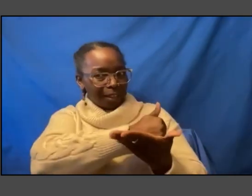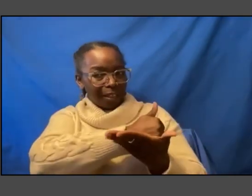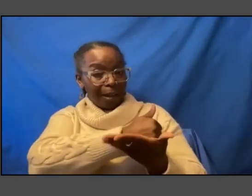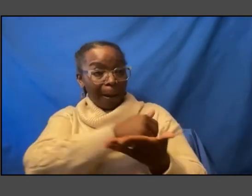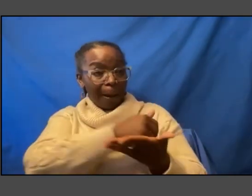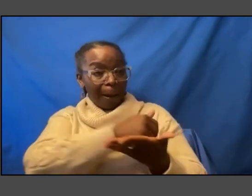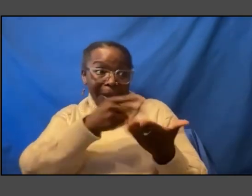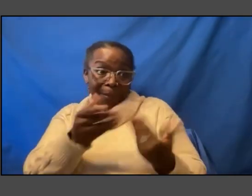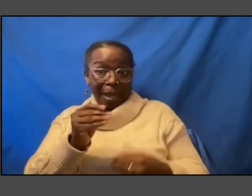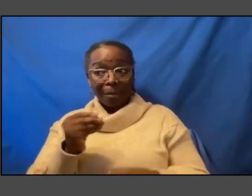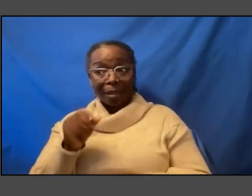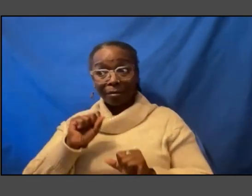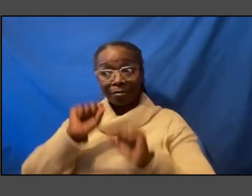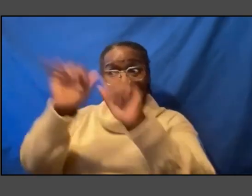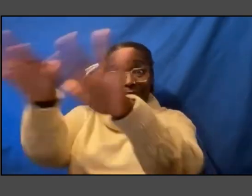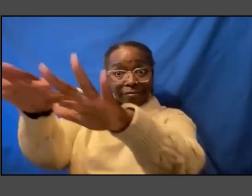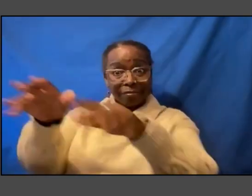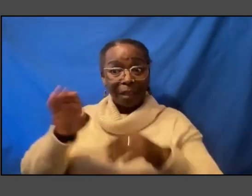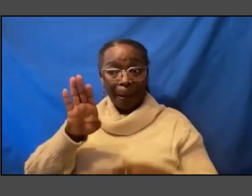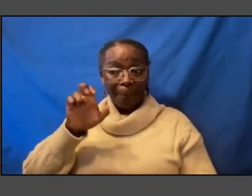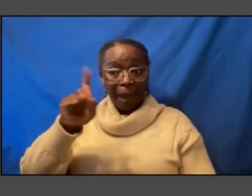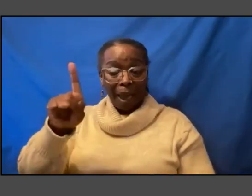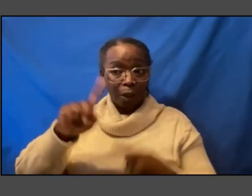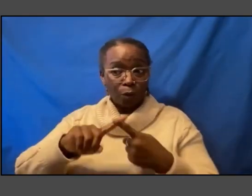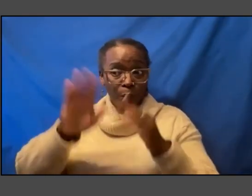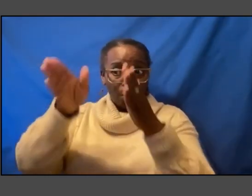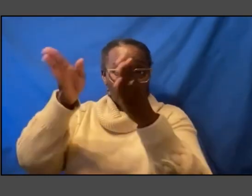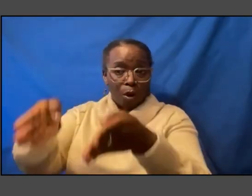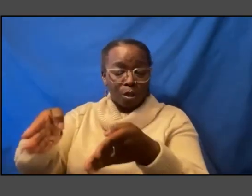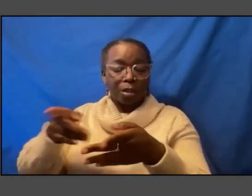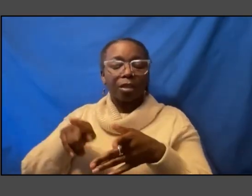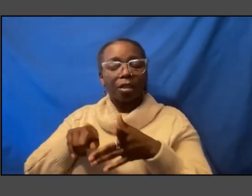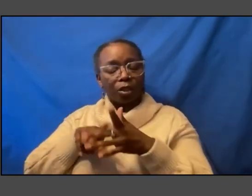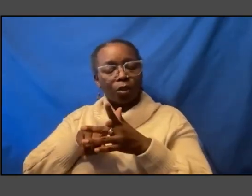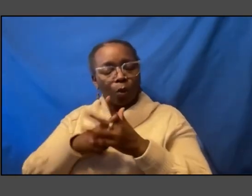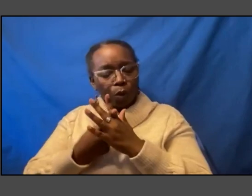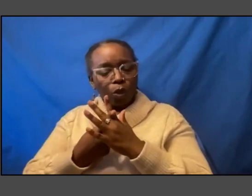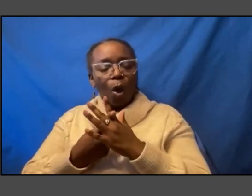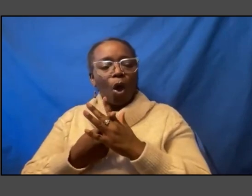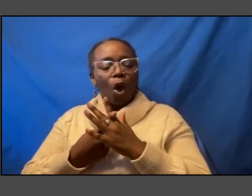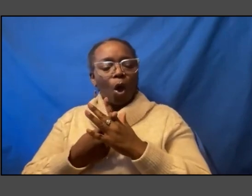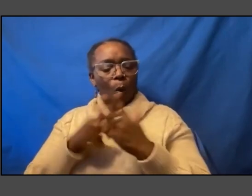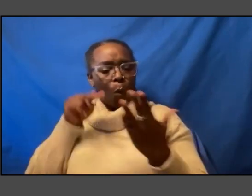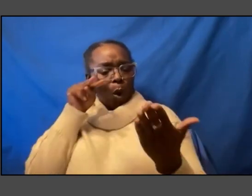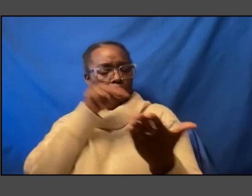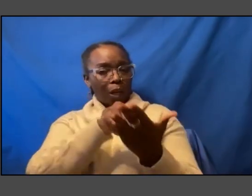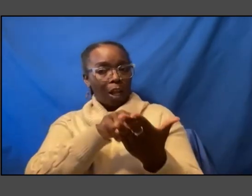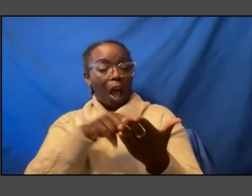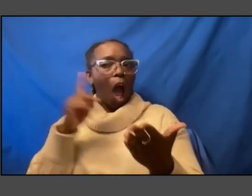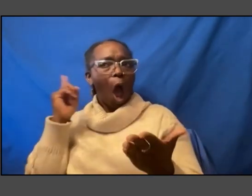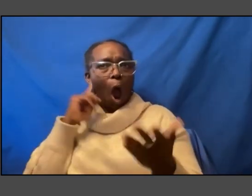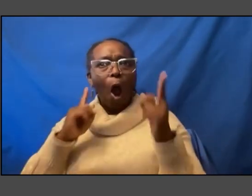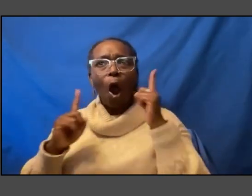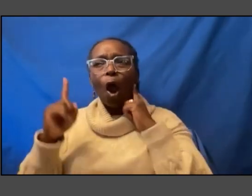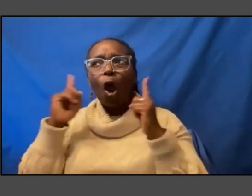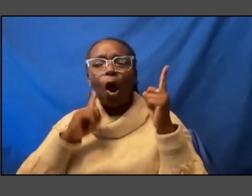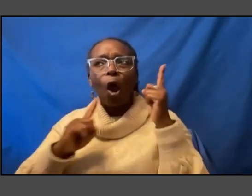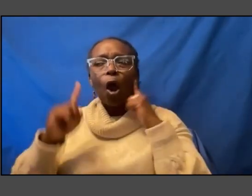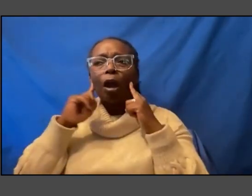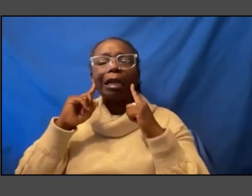so um when we began to do this we looked at because i'd heard a lot i'd talk for years to the british museum and others